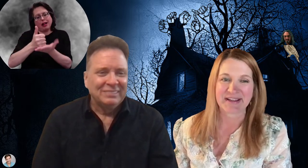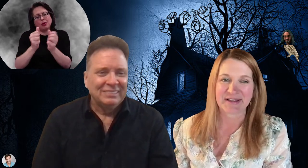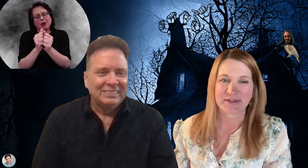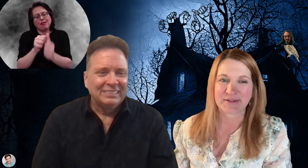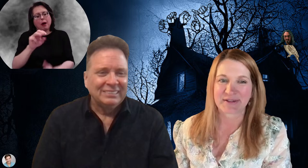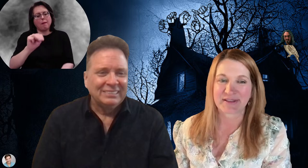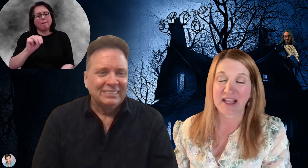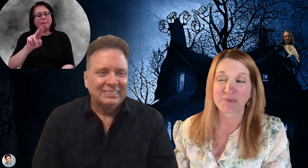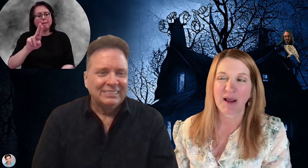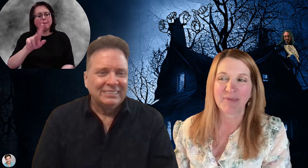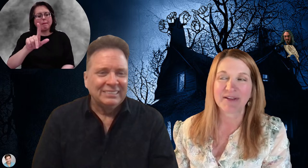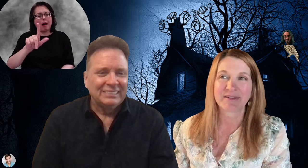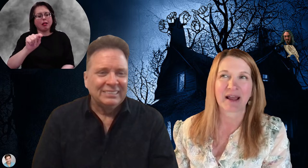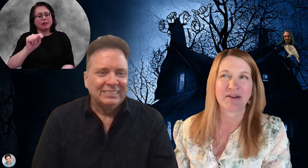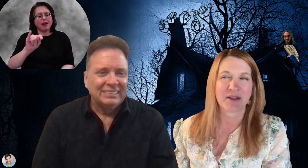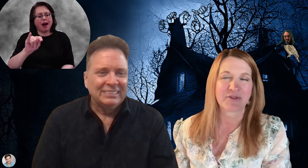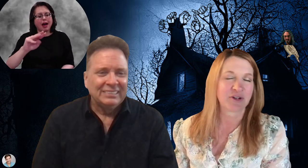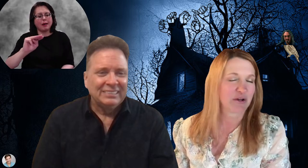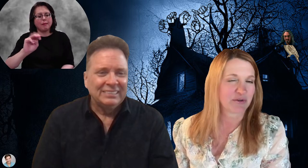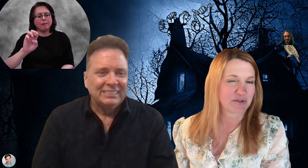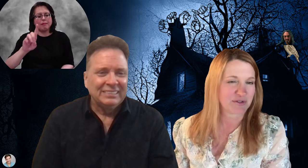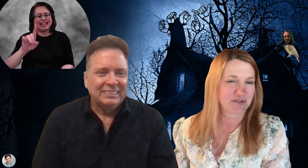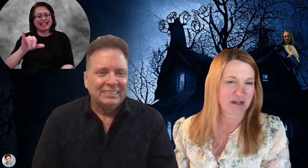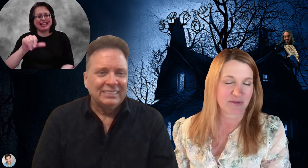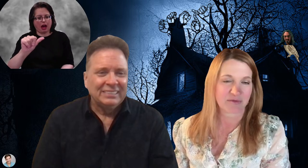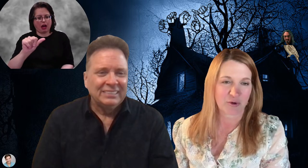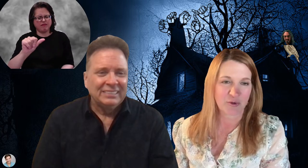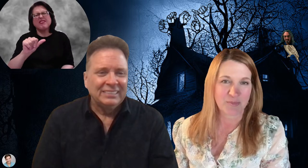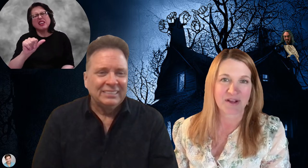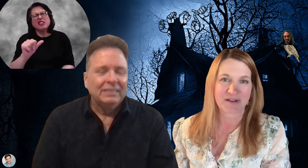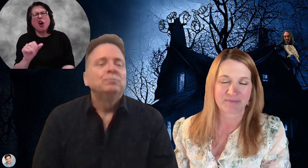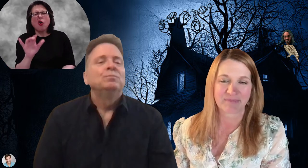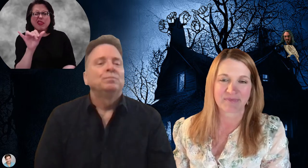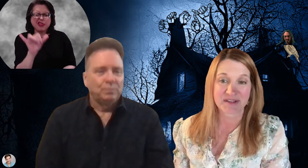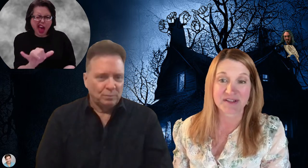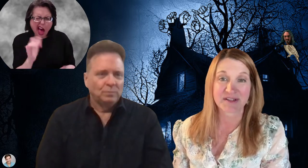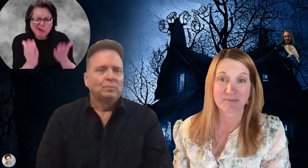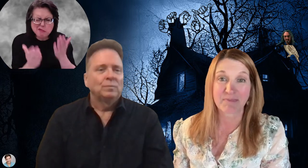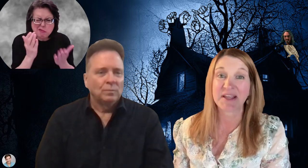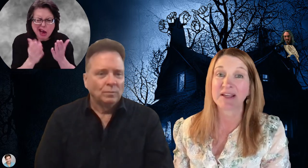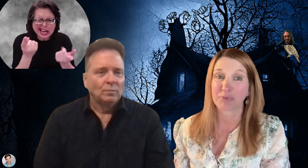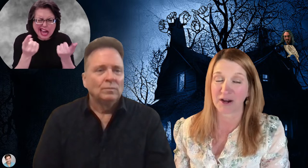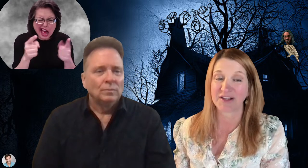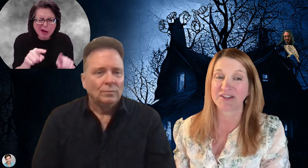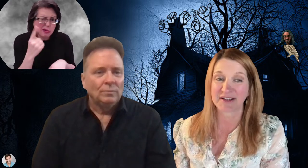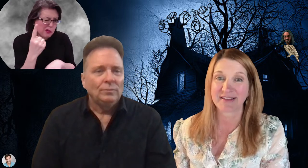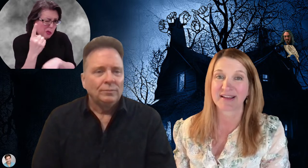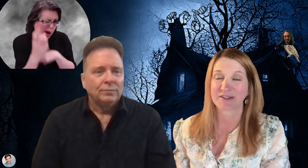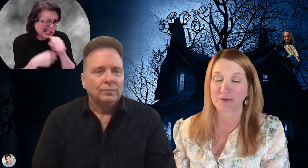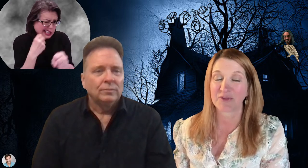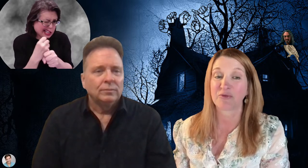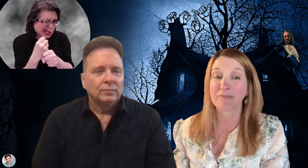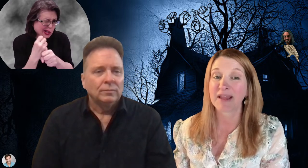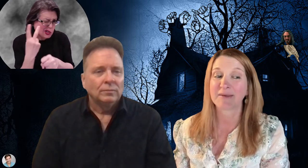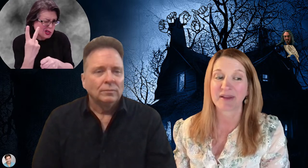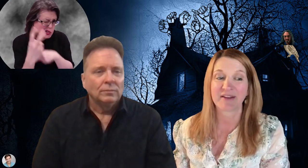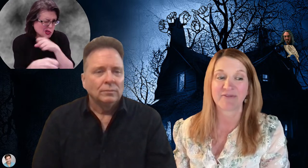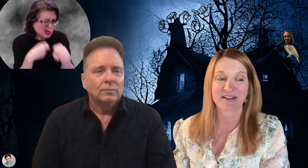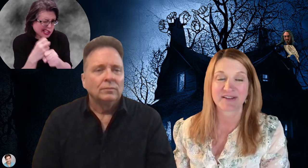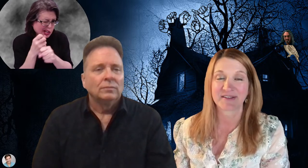And that's probably another year or two down the road, but this is a big project that's going through many, many phases